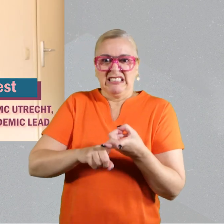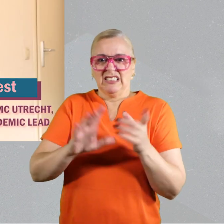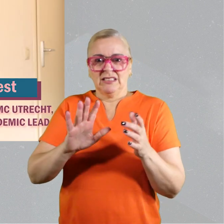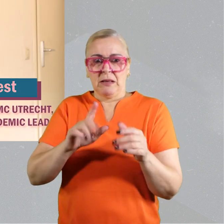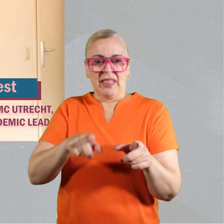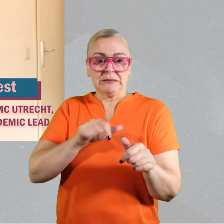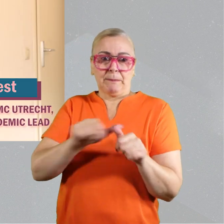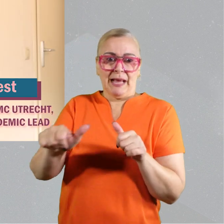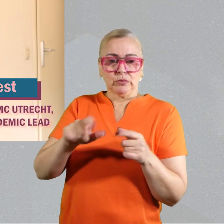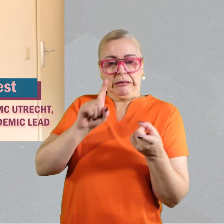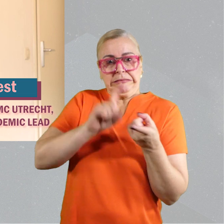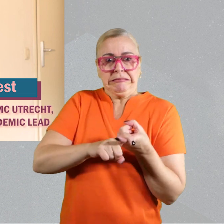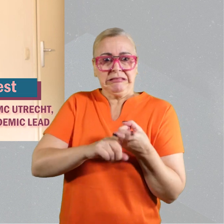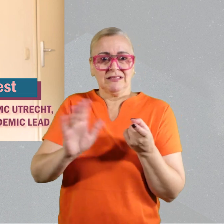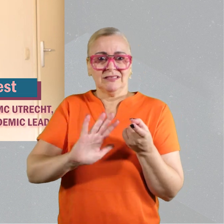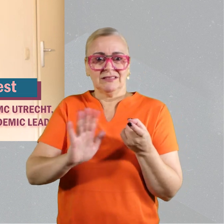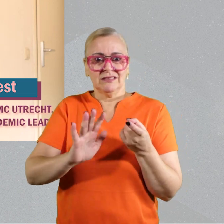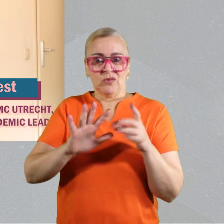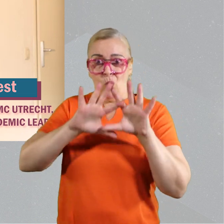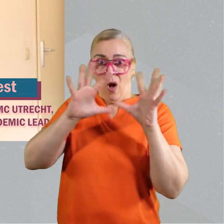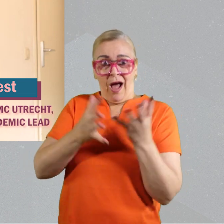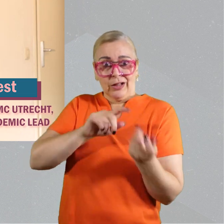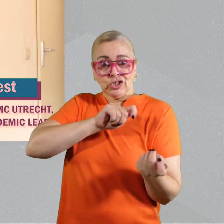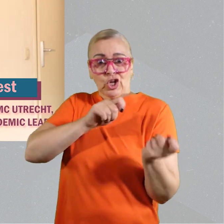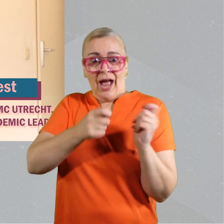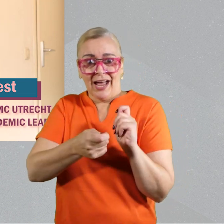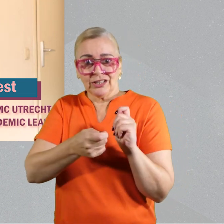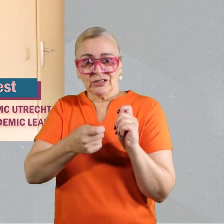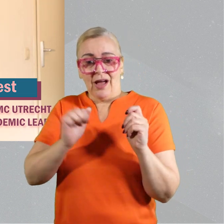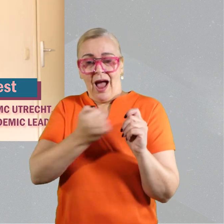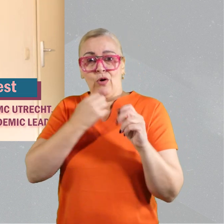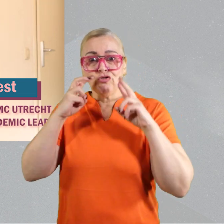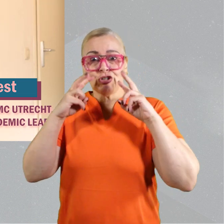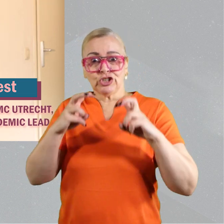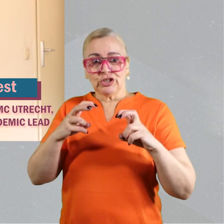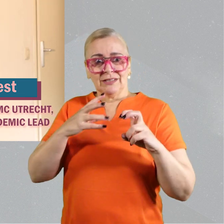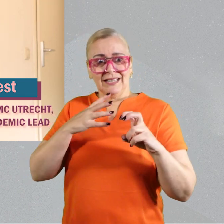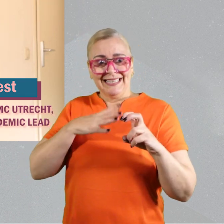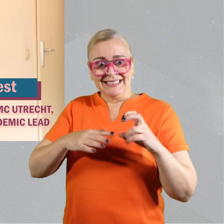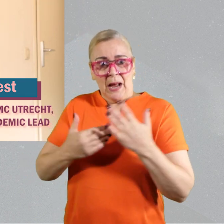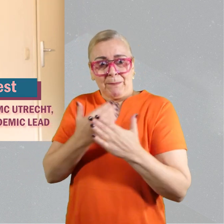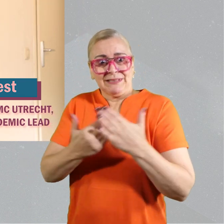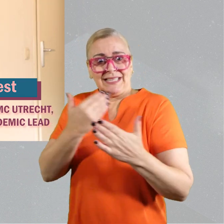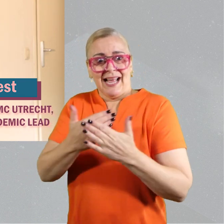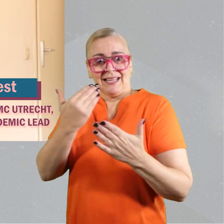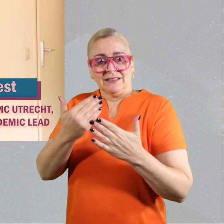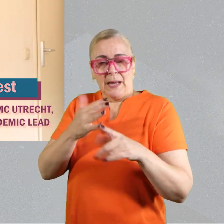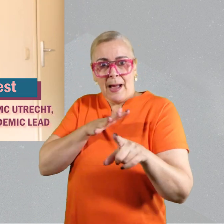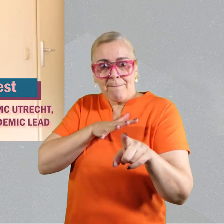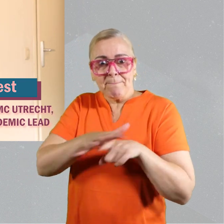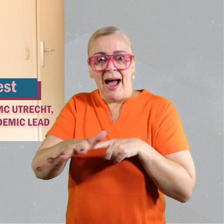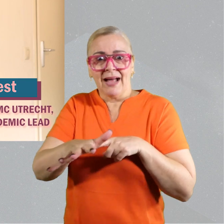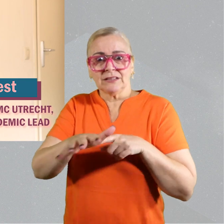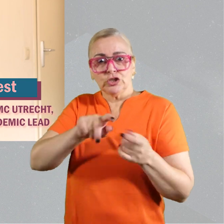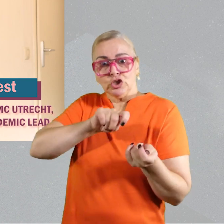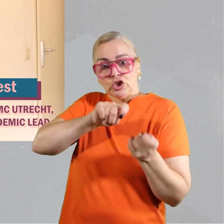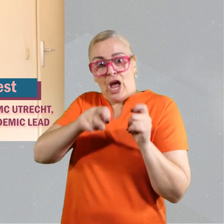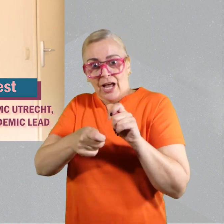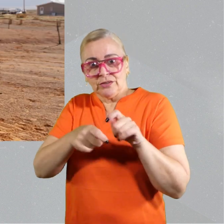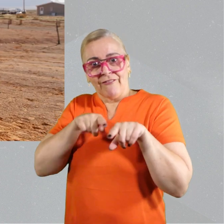seeing the way we always do trials as synonym to, that's the best way to do trials, because the world is really changing.